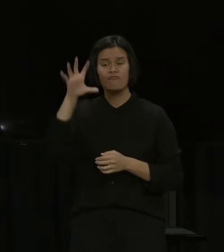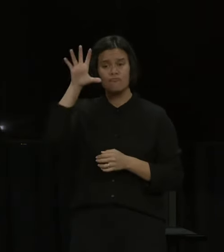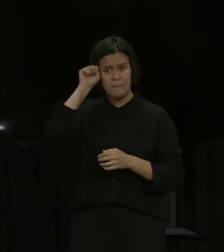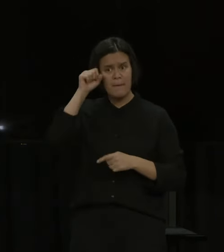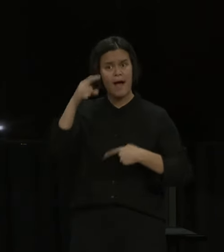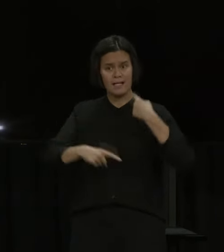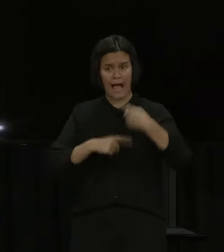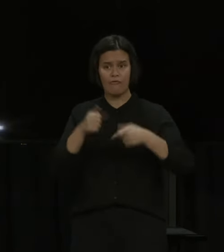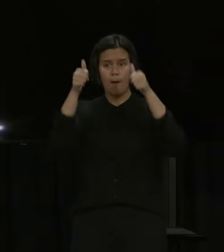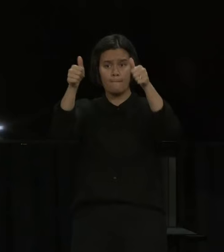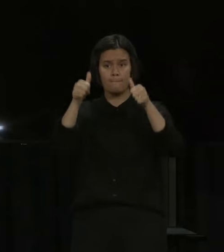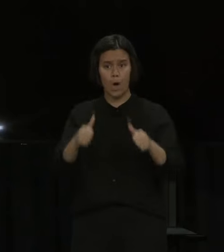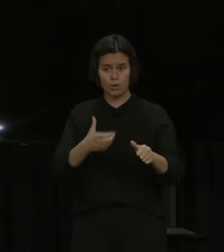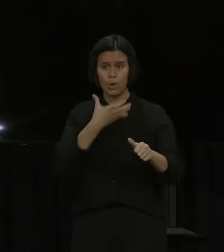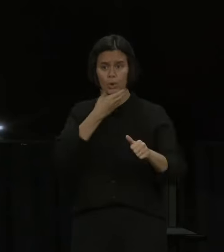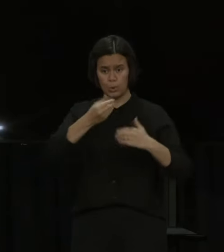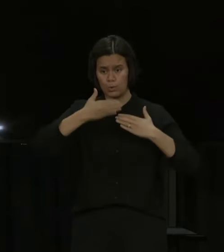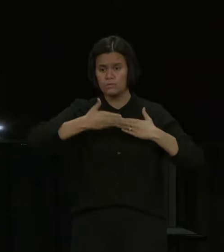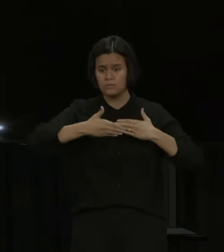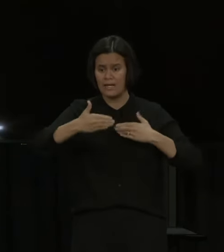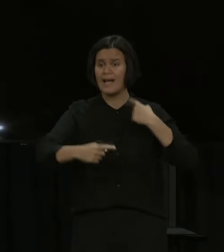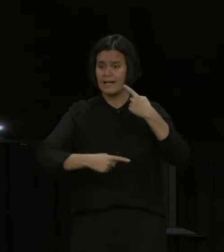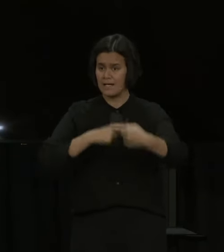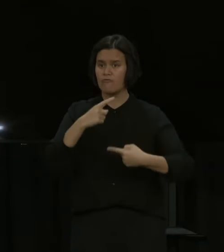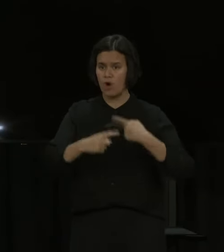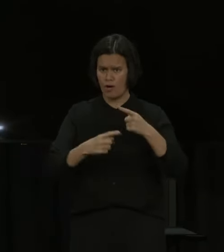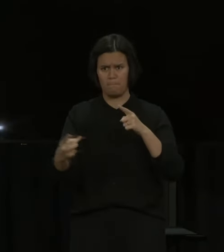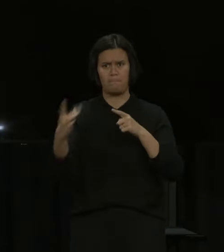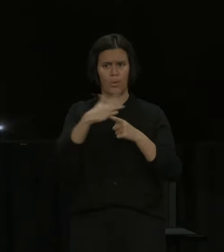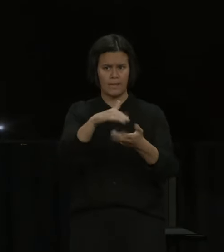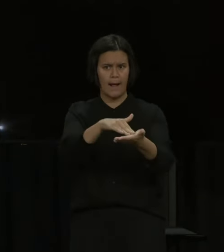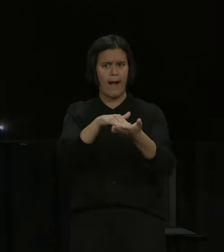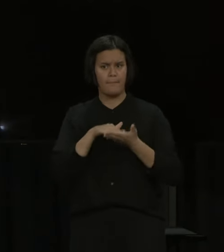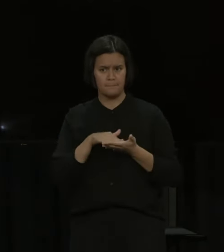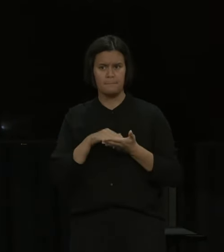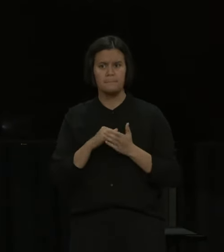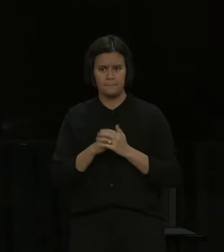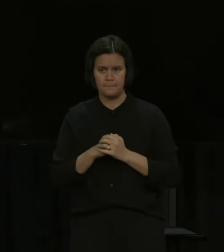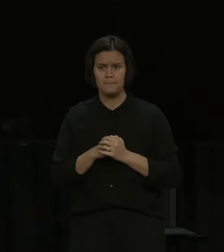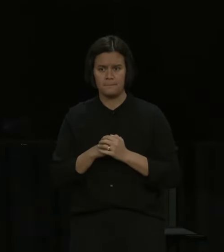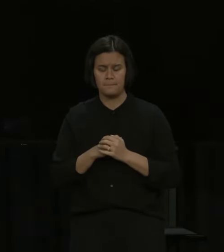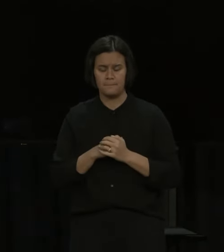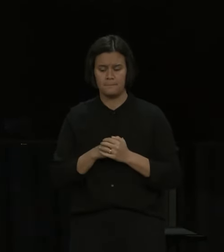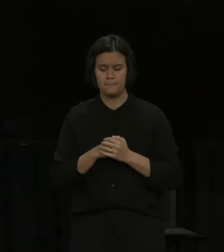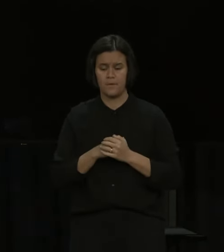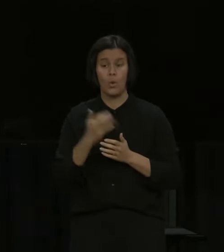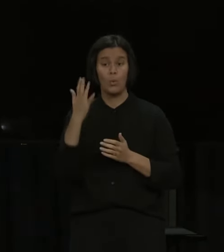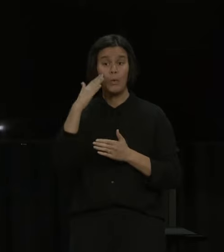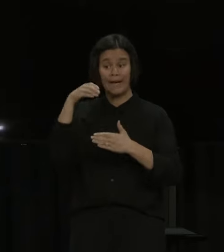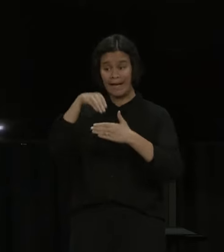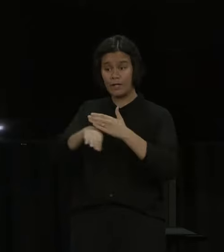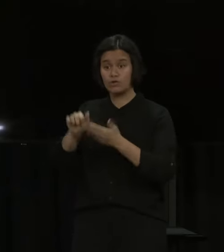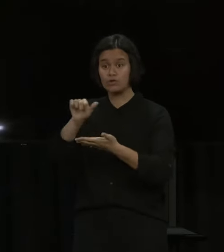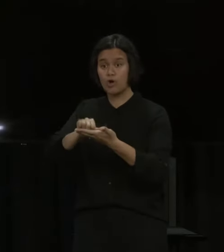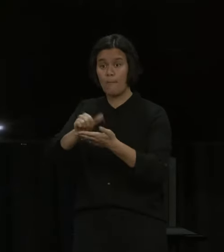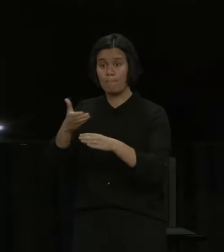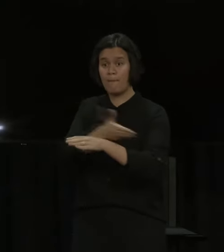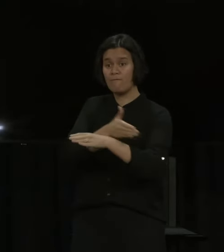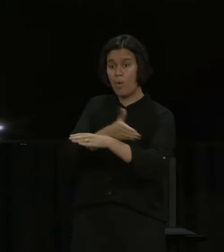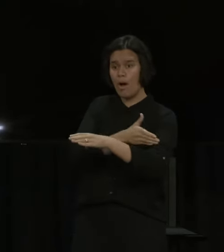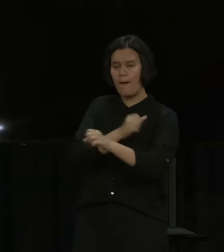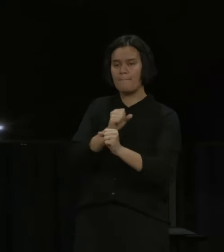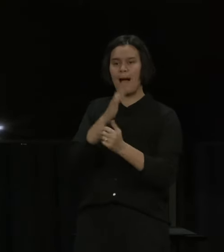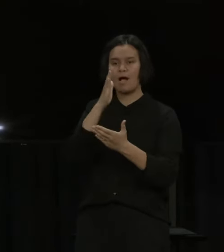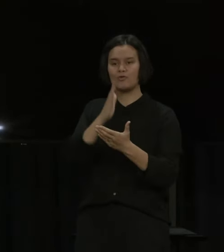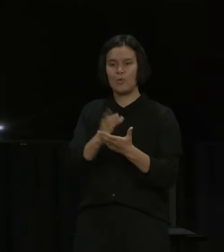continue to be a really important part of our response and download your vaccine pass and have it ready to be scanned. For those who aren't quite ready